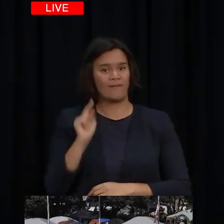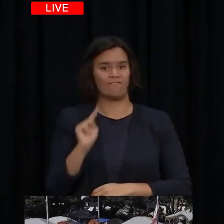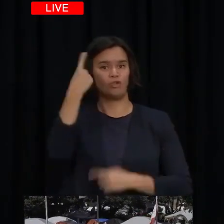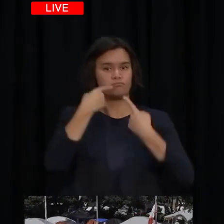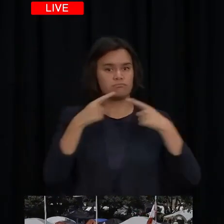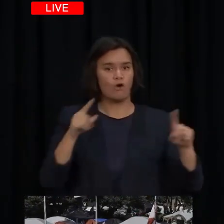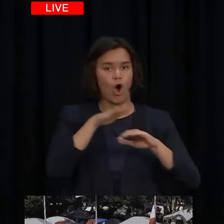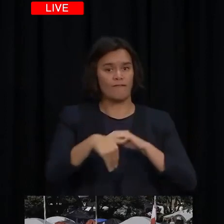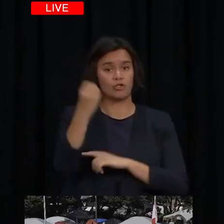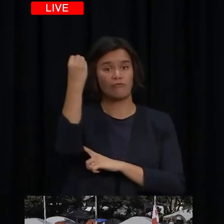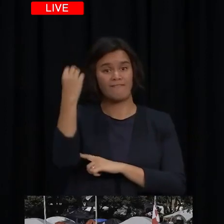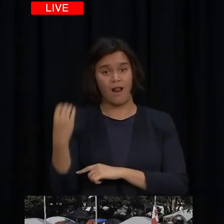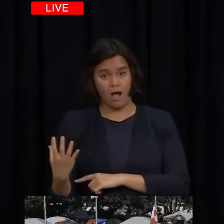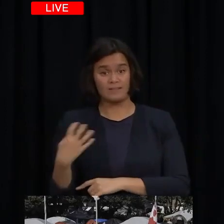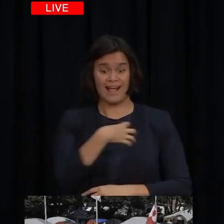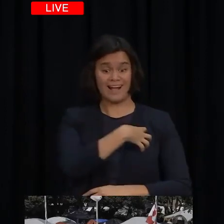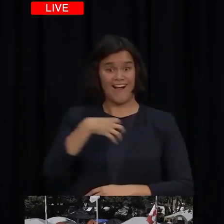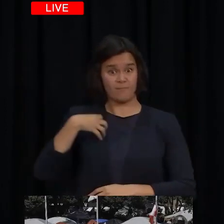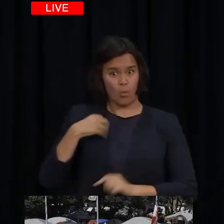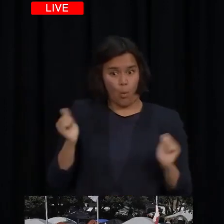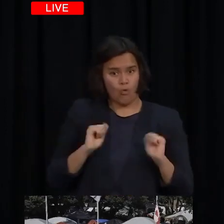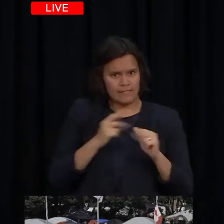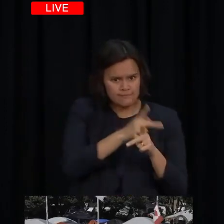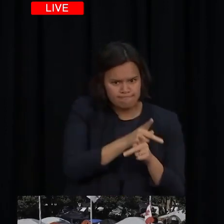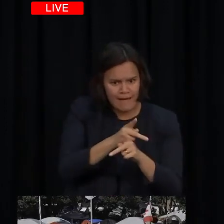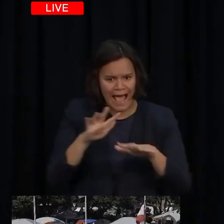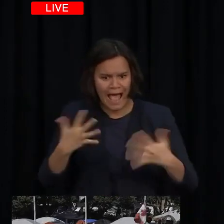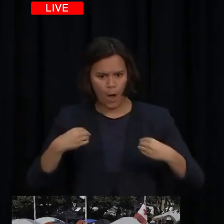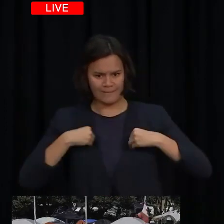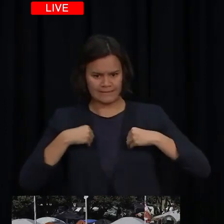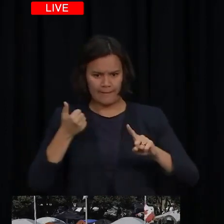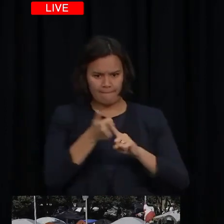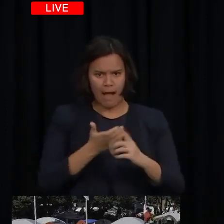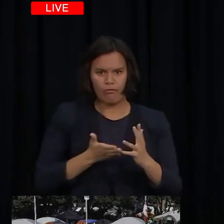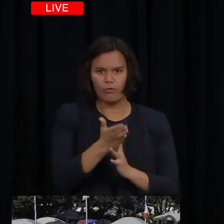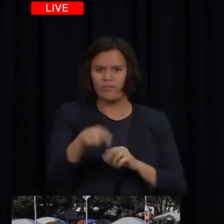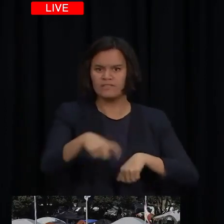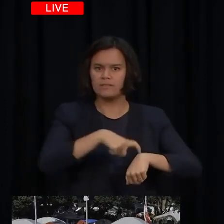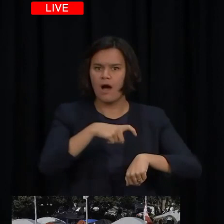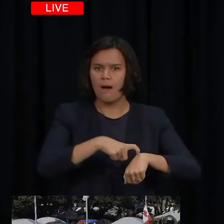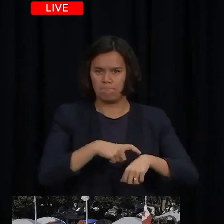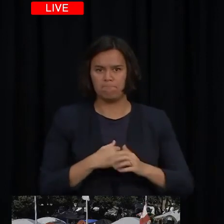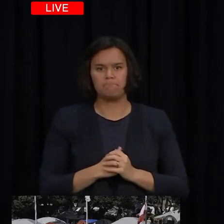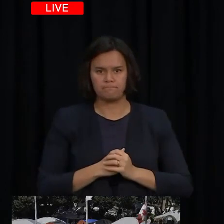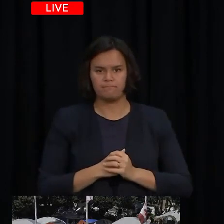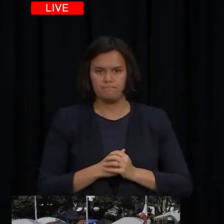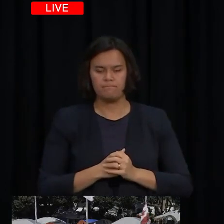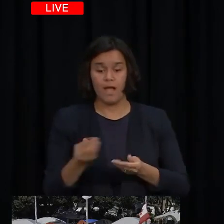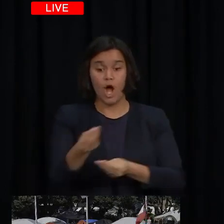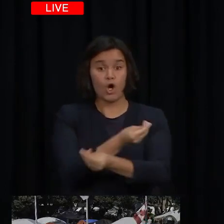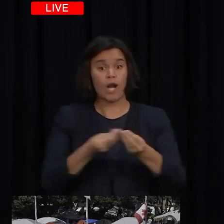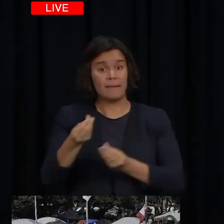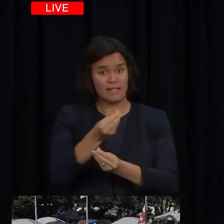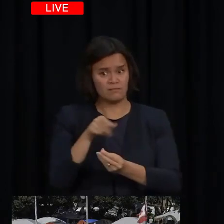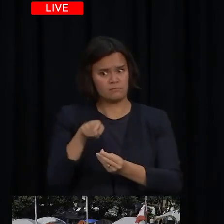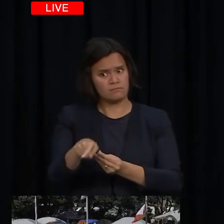system, the Government has been monitoring the impact of the new framework on businesses and the economy. Overall activity in the economy